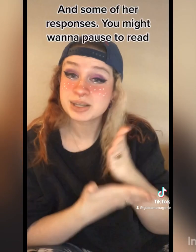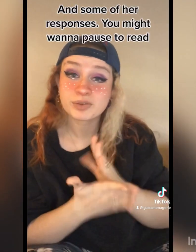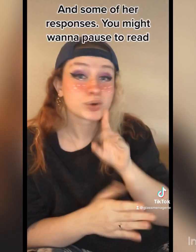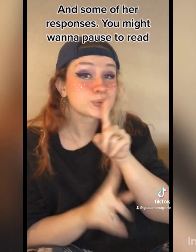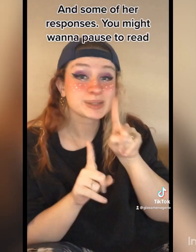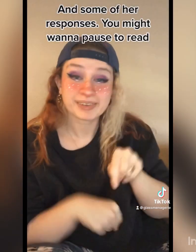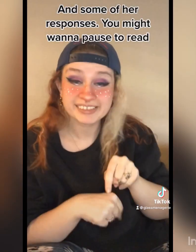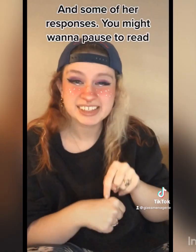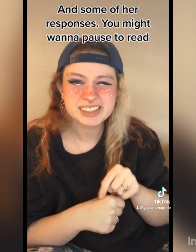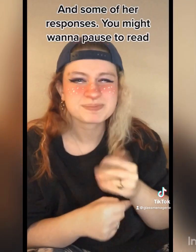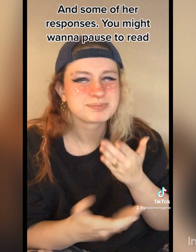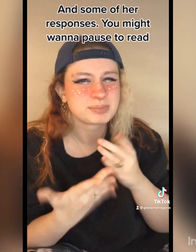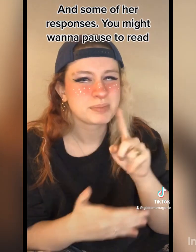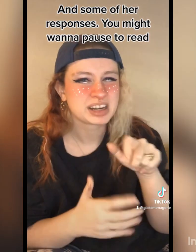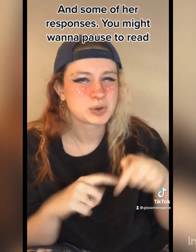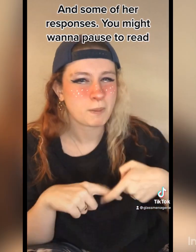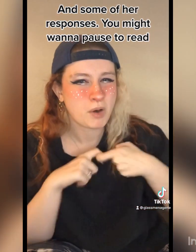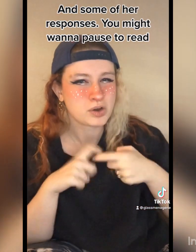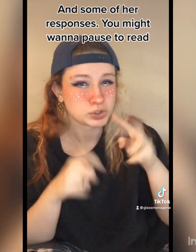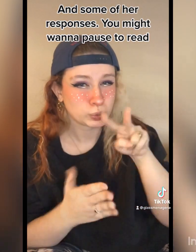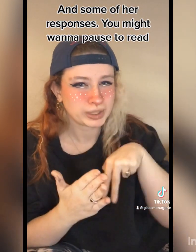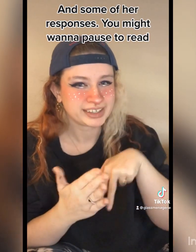And some of her responses. You might want to pause to read.